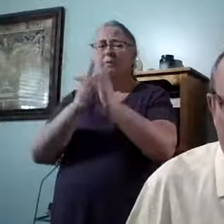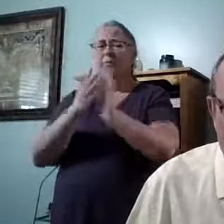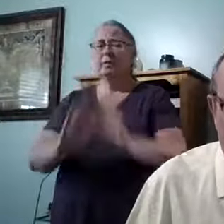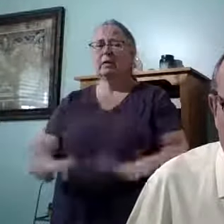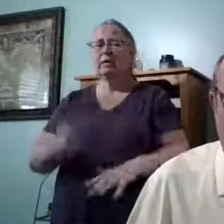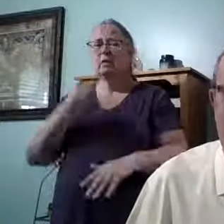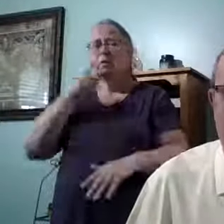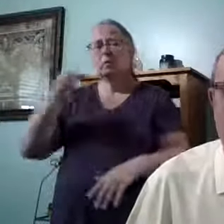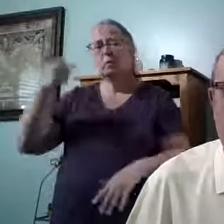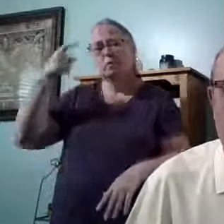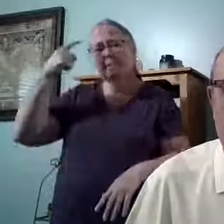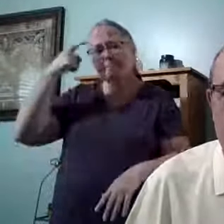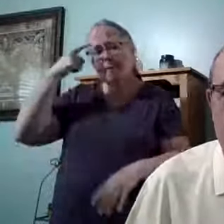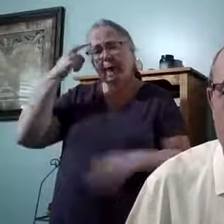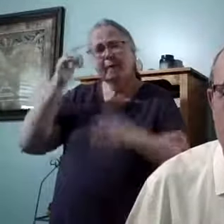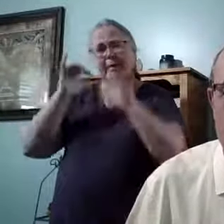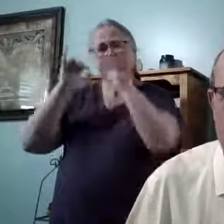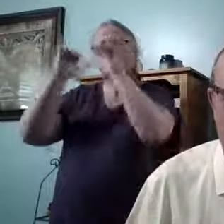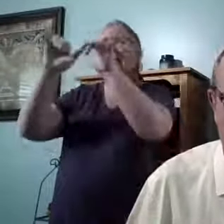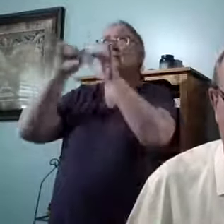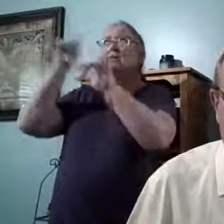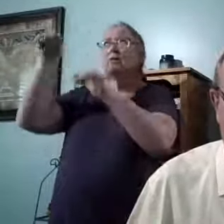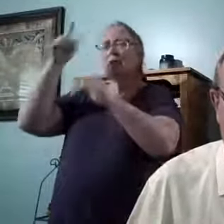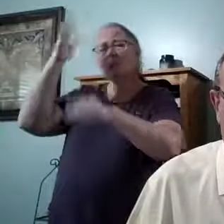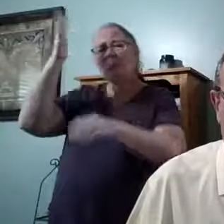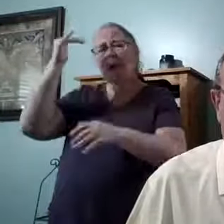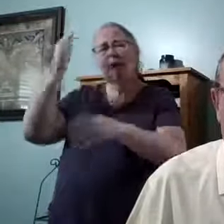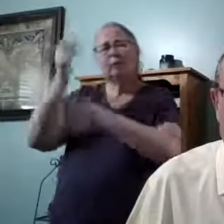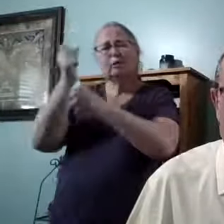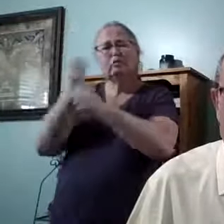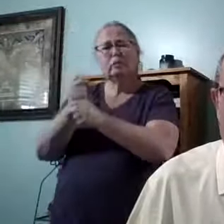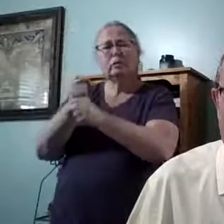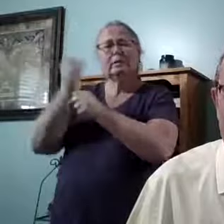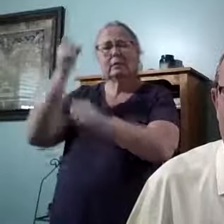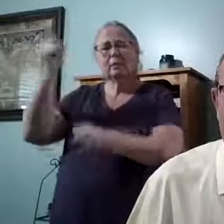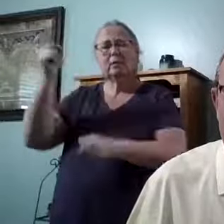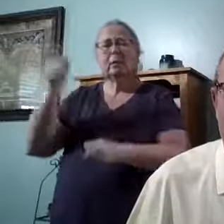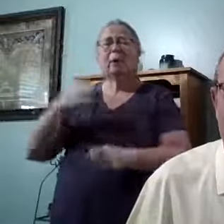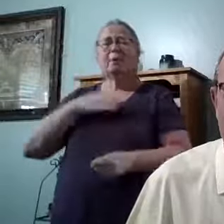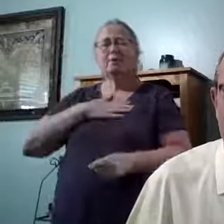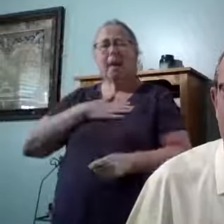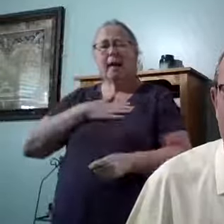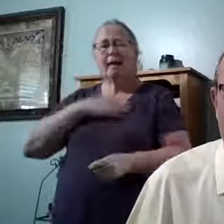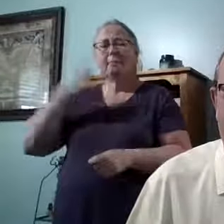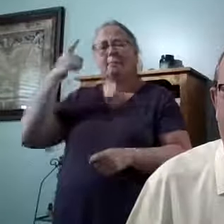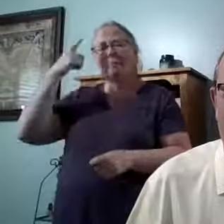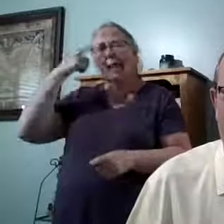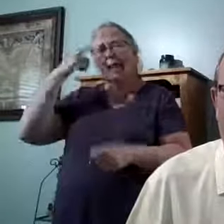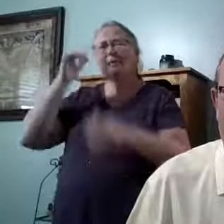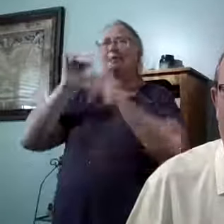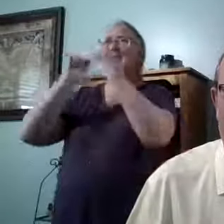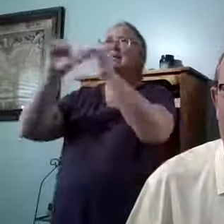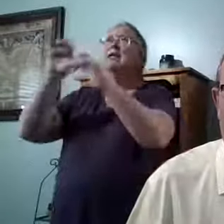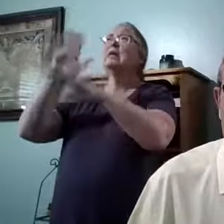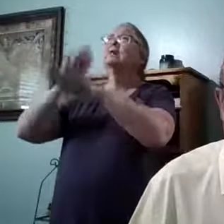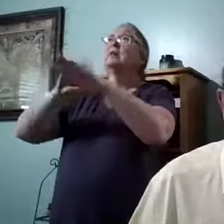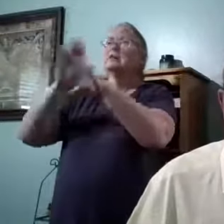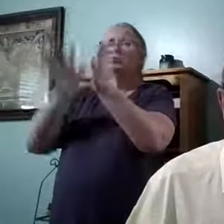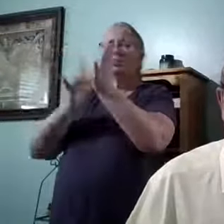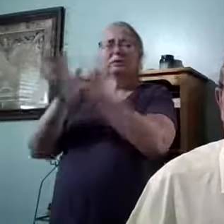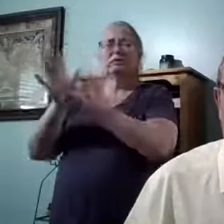on thee because he trusteth in thee. Oh, yes. My mind to be stayed on Jesus.